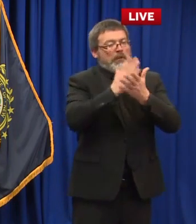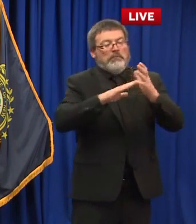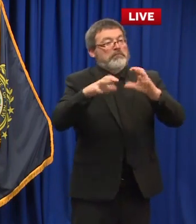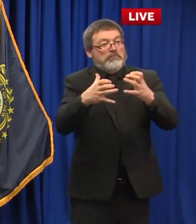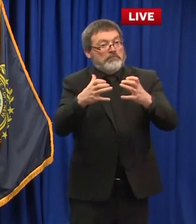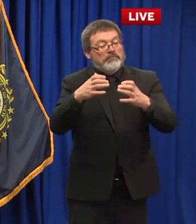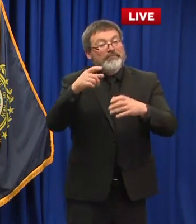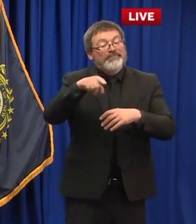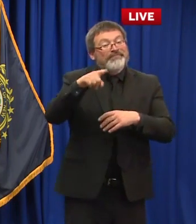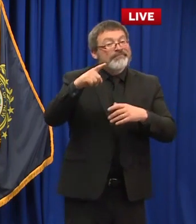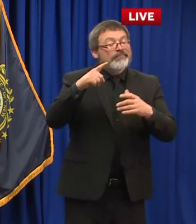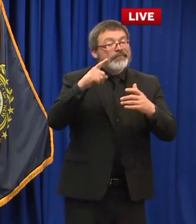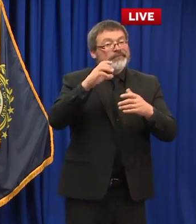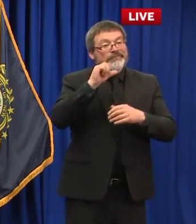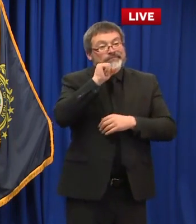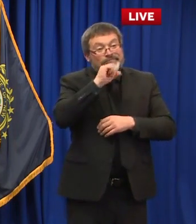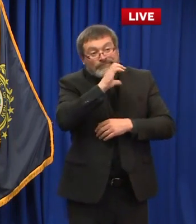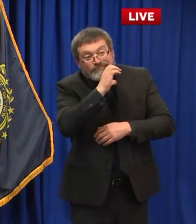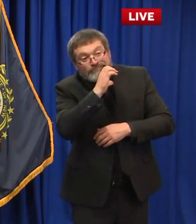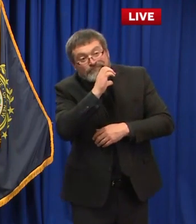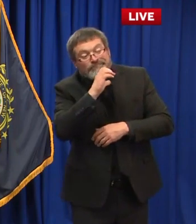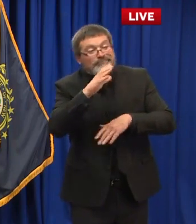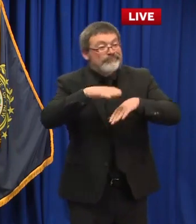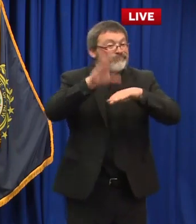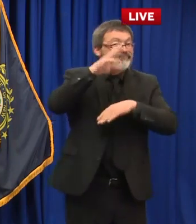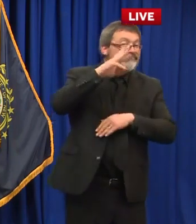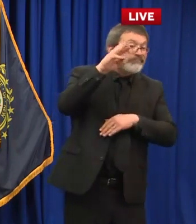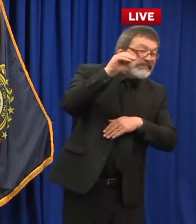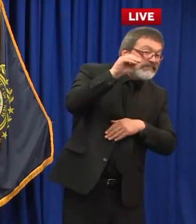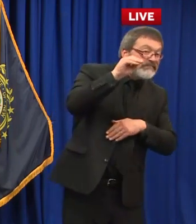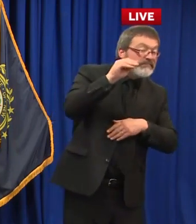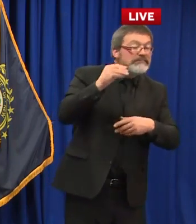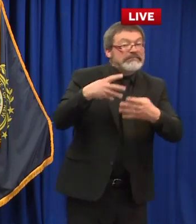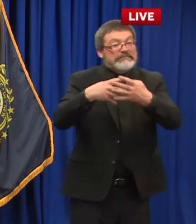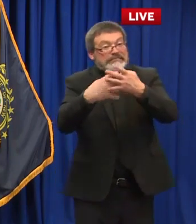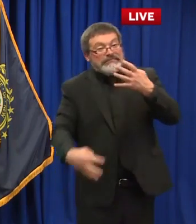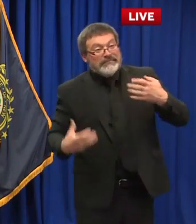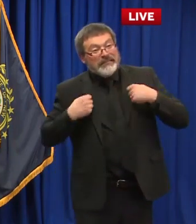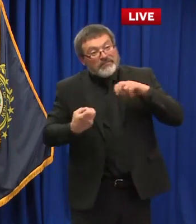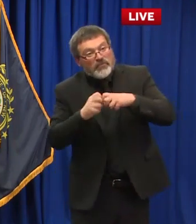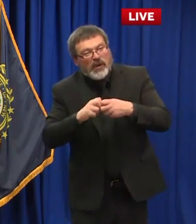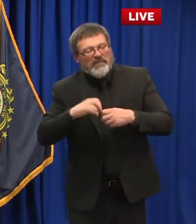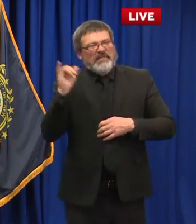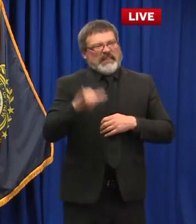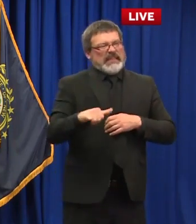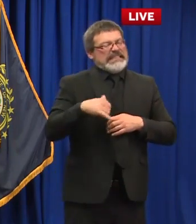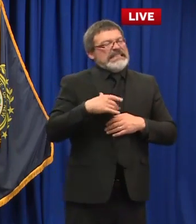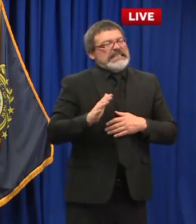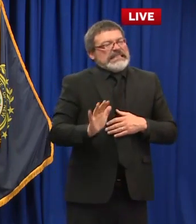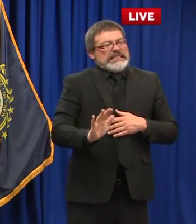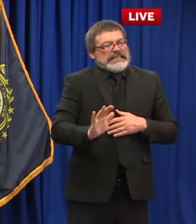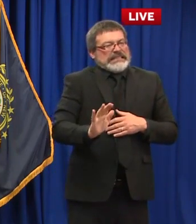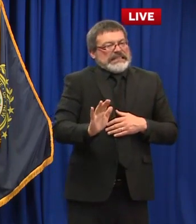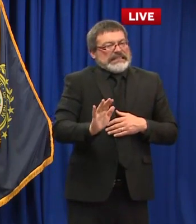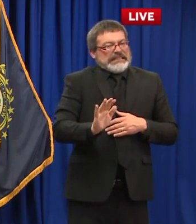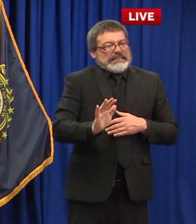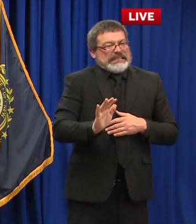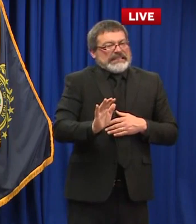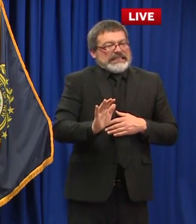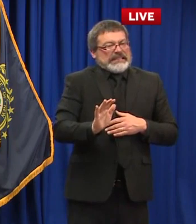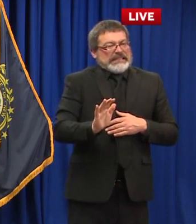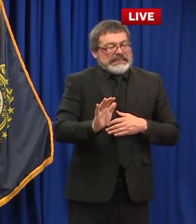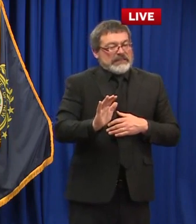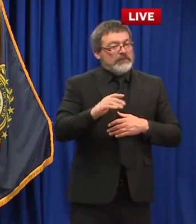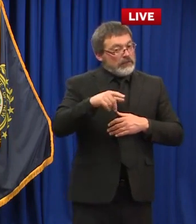those that are simply those folks that are simply more susceptible uh to the severe impacts of covid 19 making sure that we keep an elevated